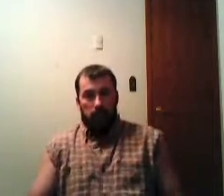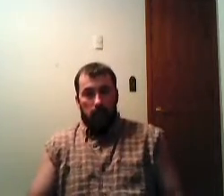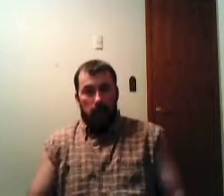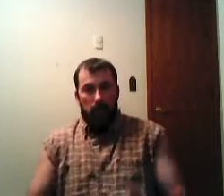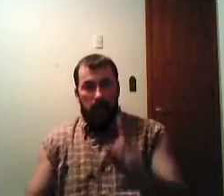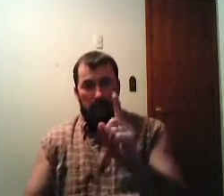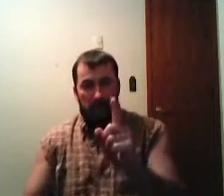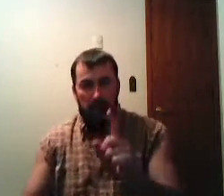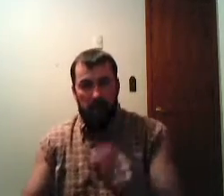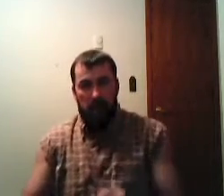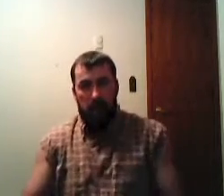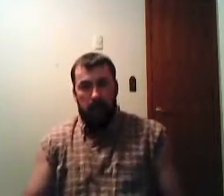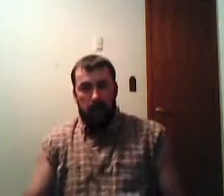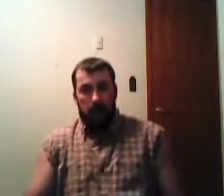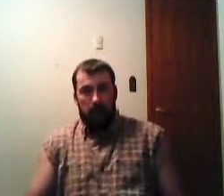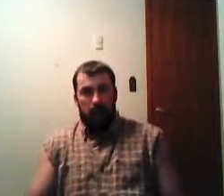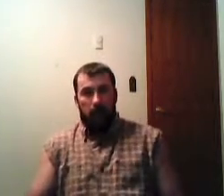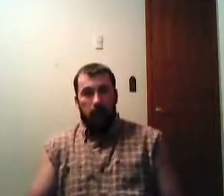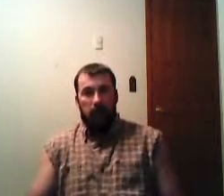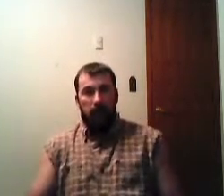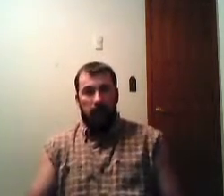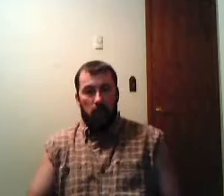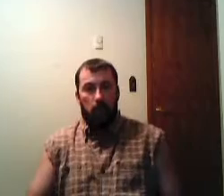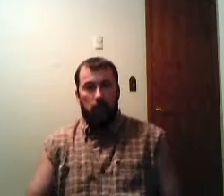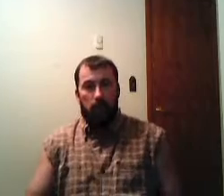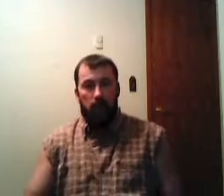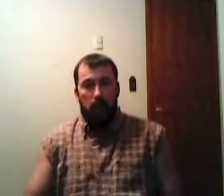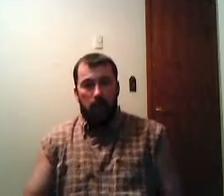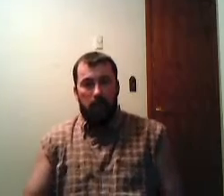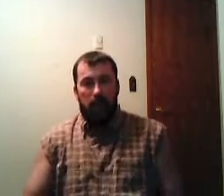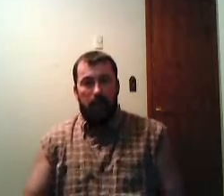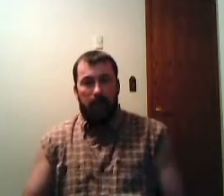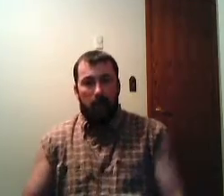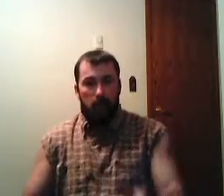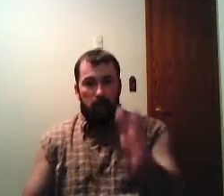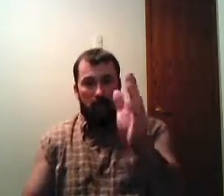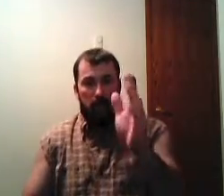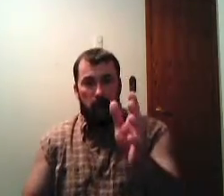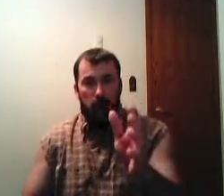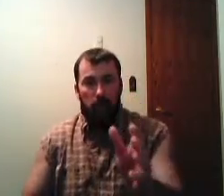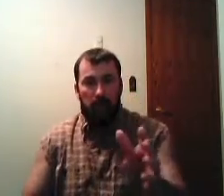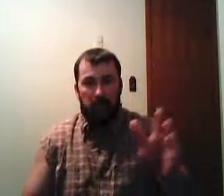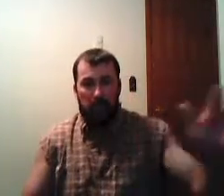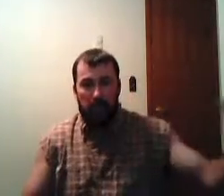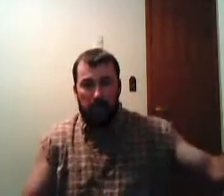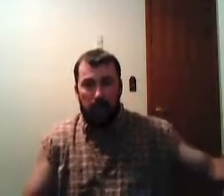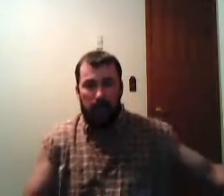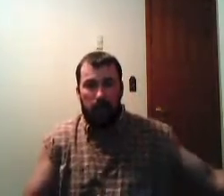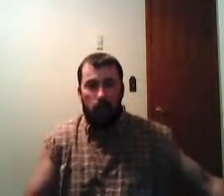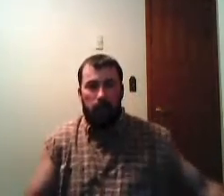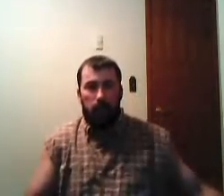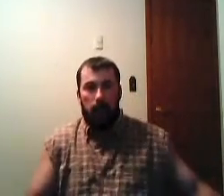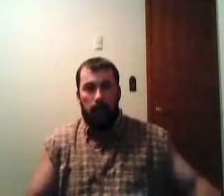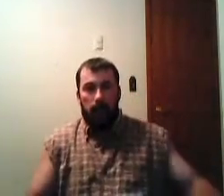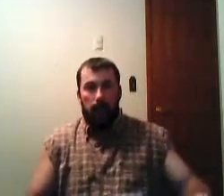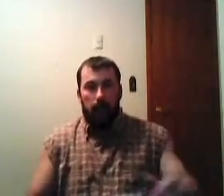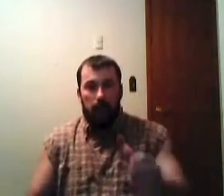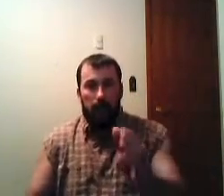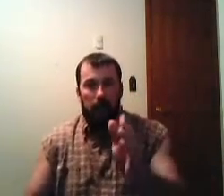it is he that talks to his children just like I talk to my children when I sit down at the table with them God